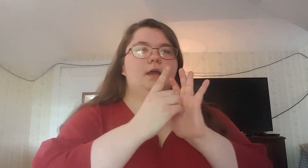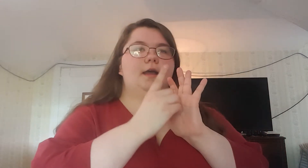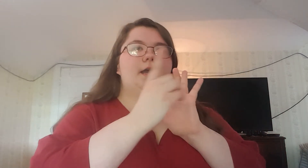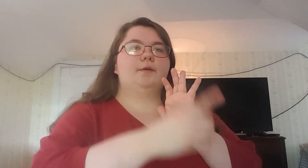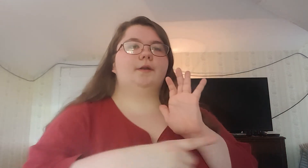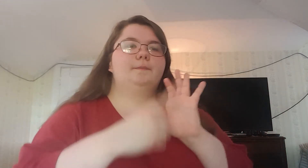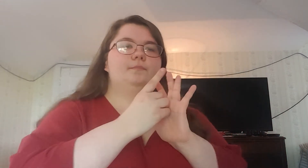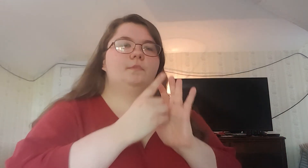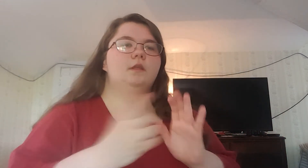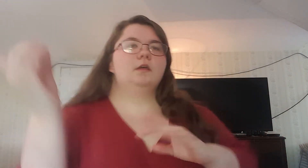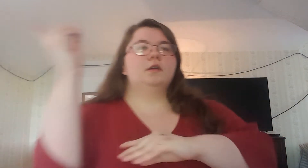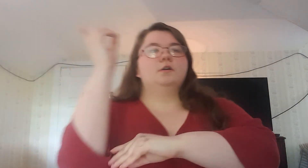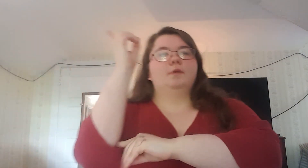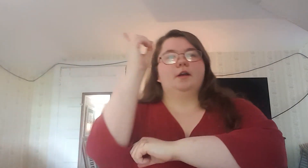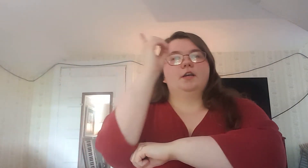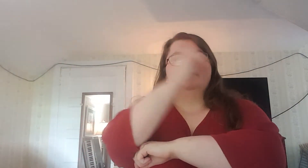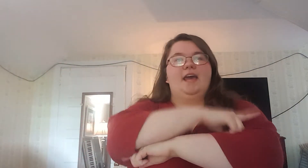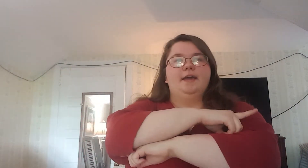Hour. Hour. already know day,